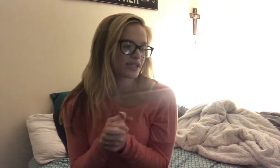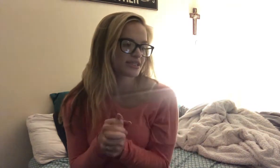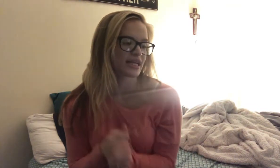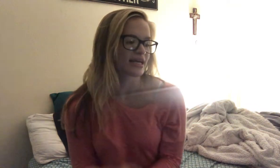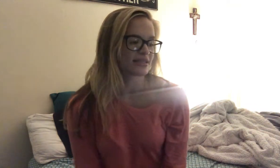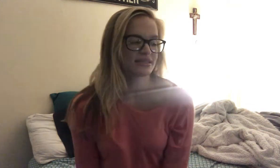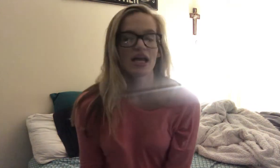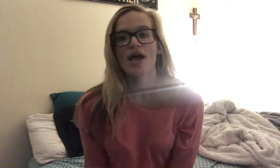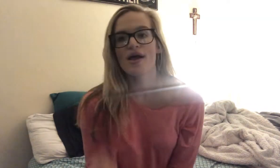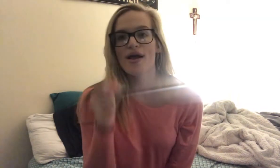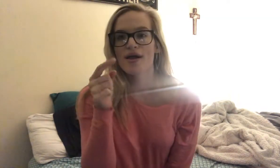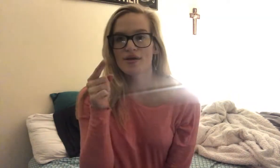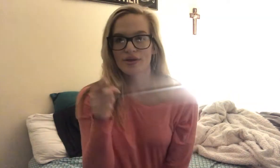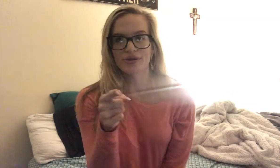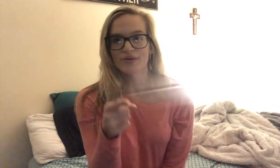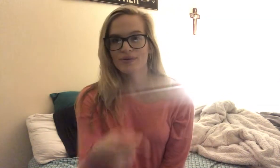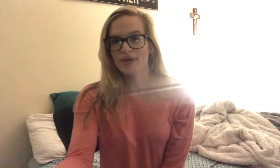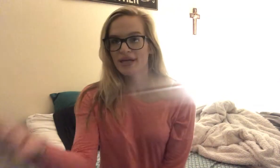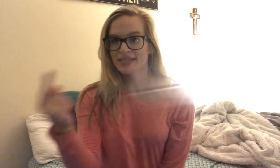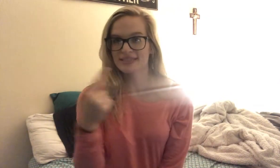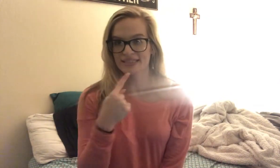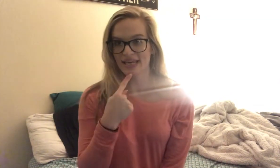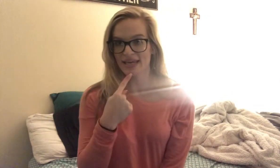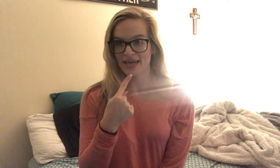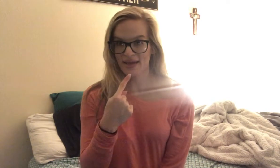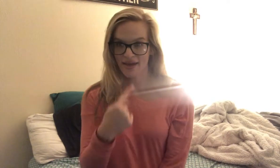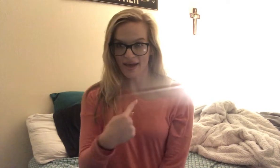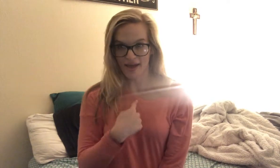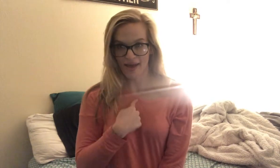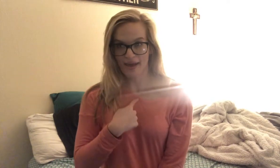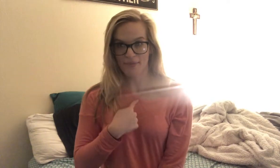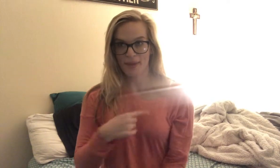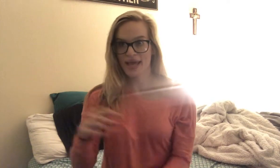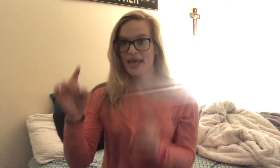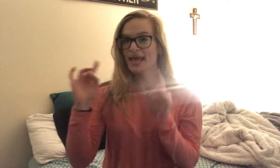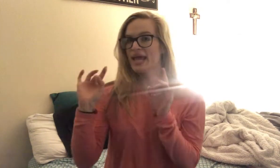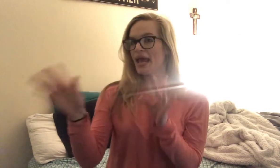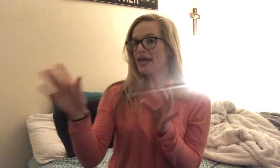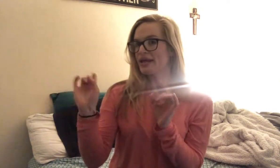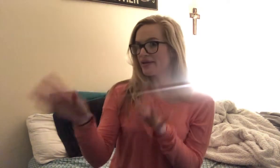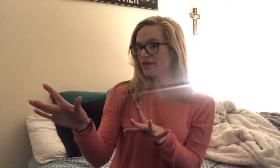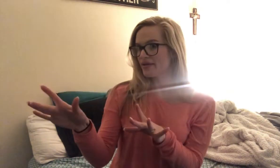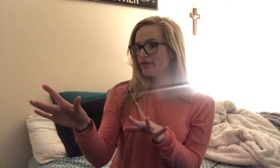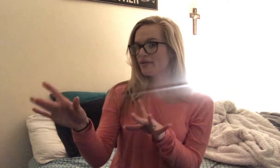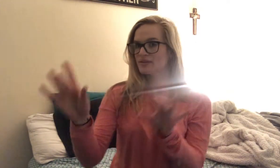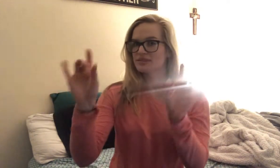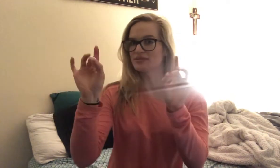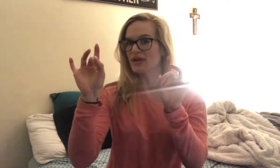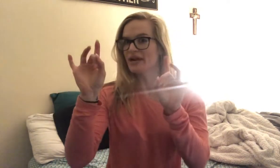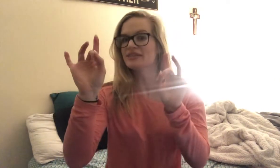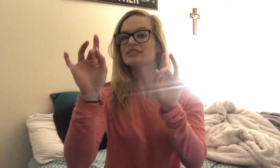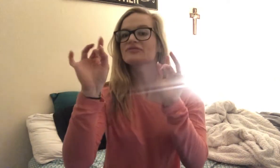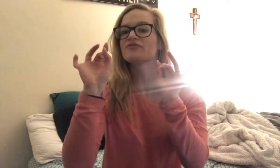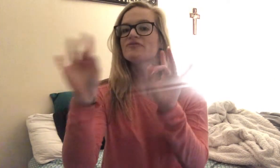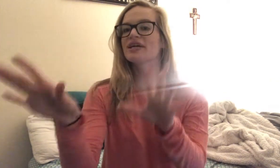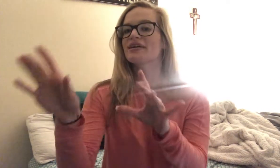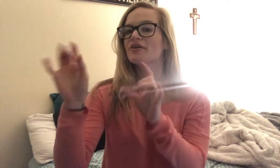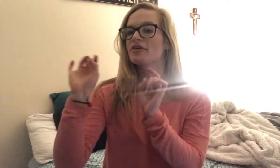Says. You can say. I'm. Hating. kind of just. Flick your.